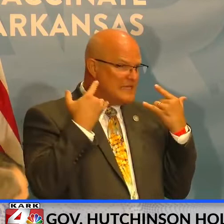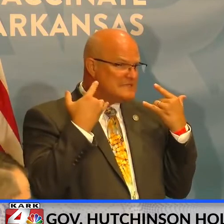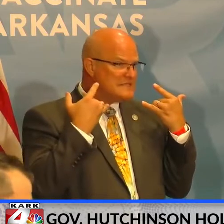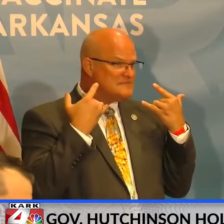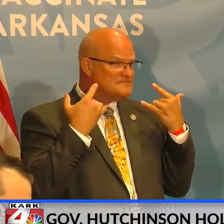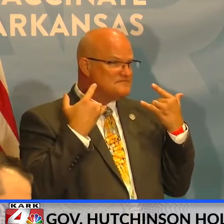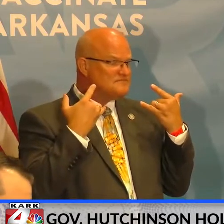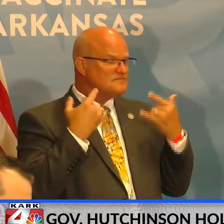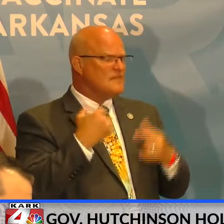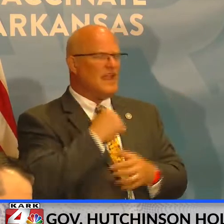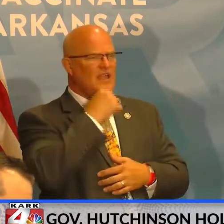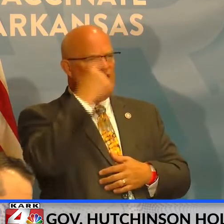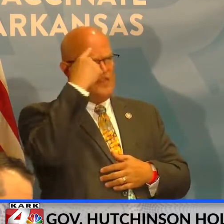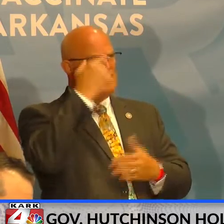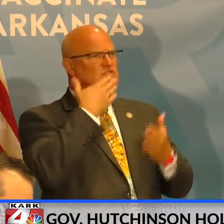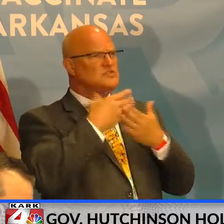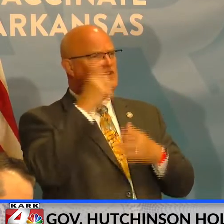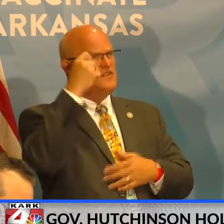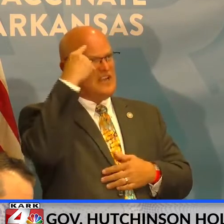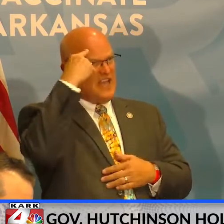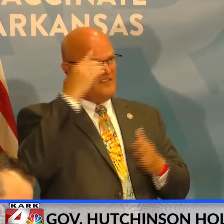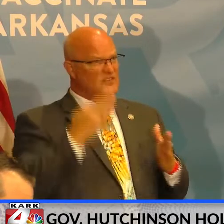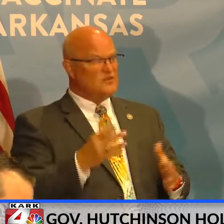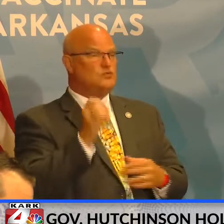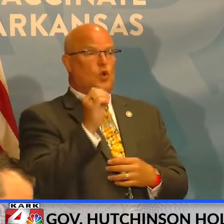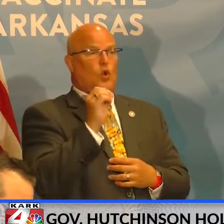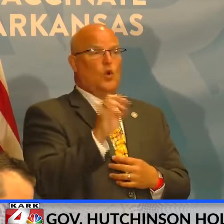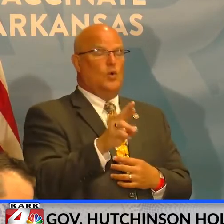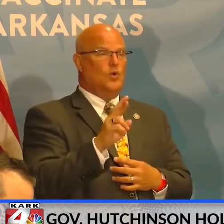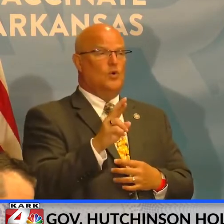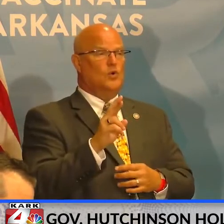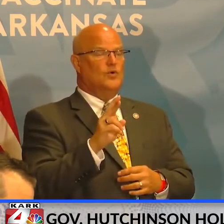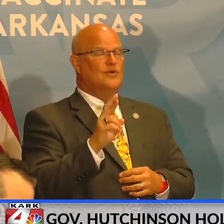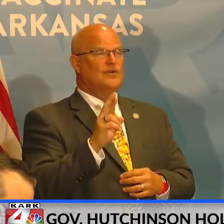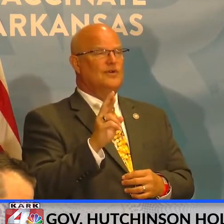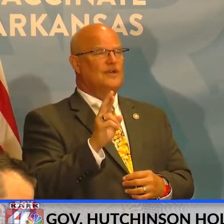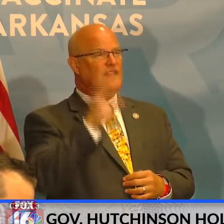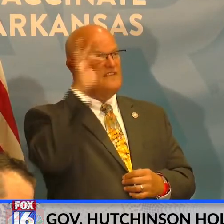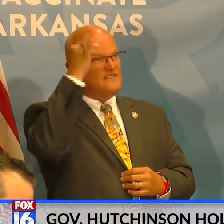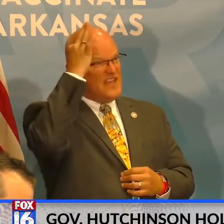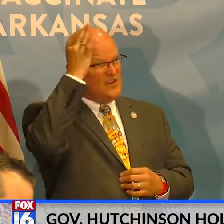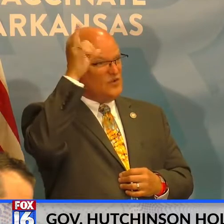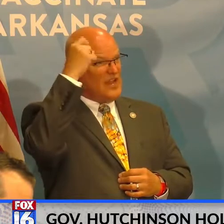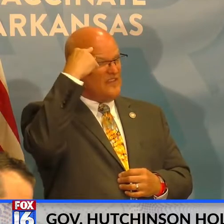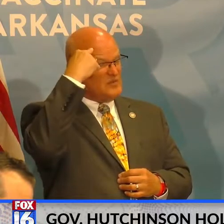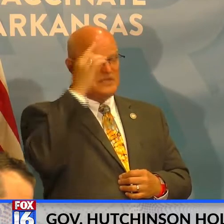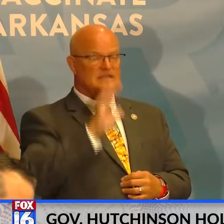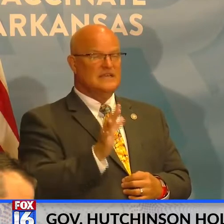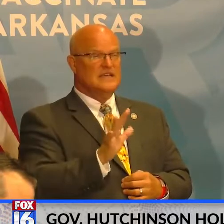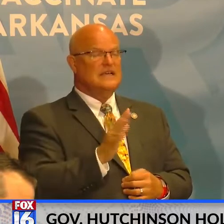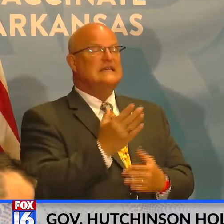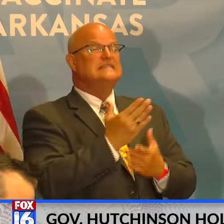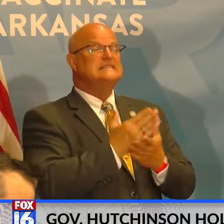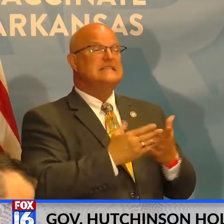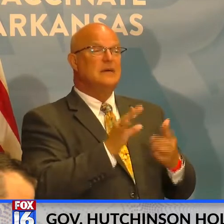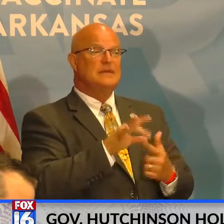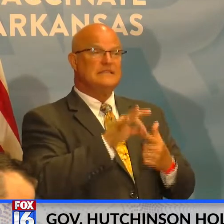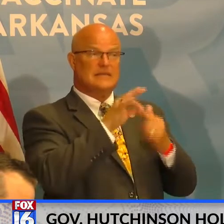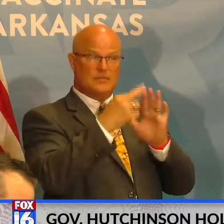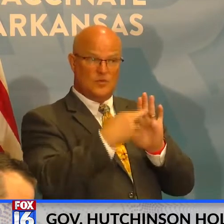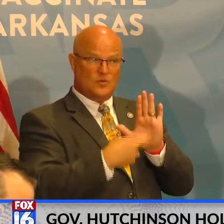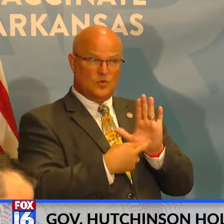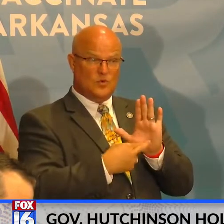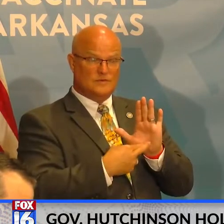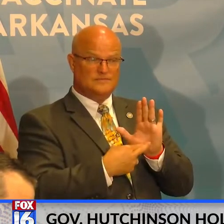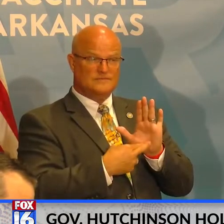Uh, I don't think that's good for governors or for, the federal government. There are some exceptions to it.